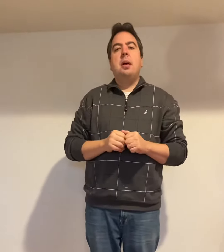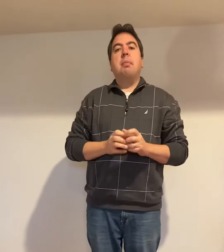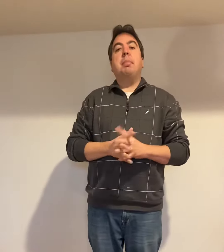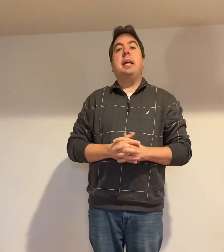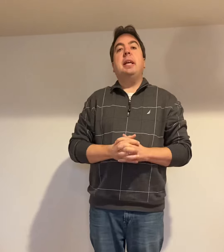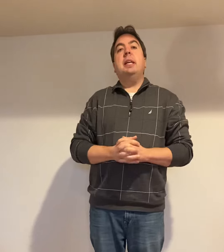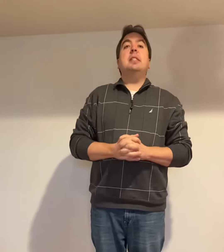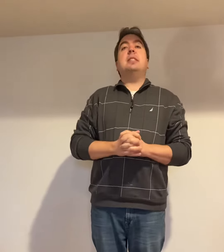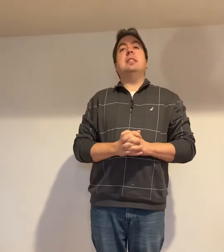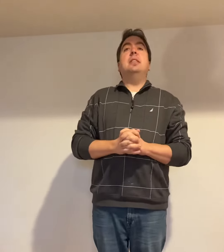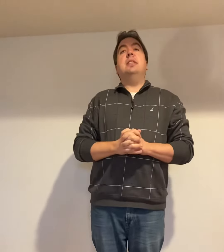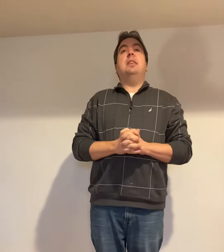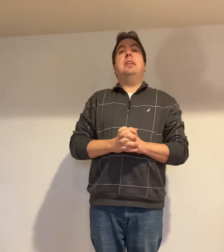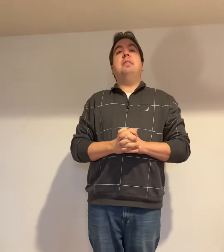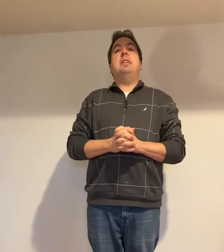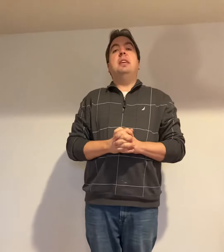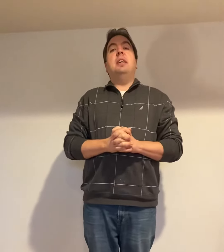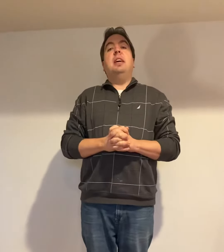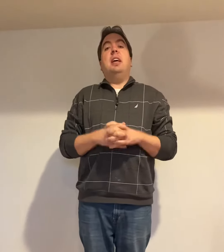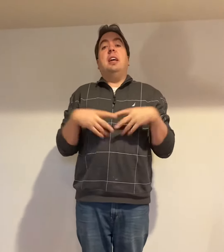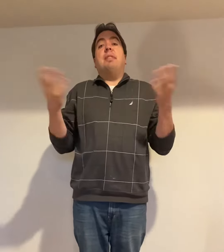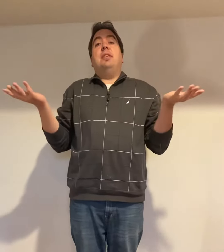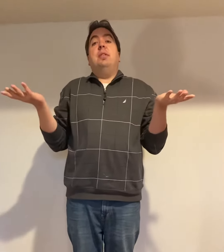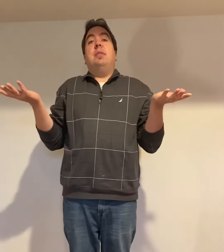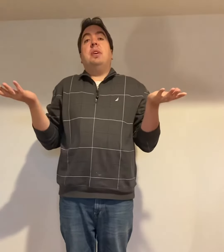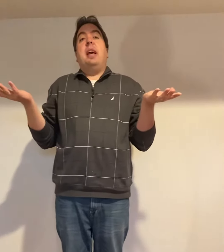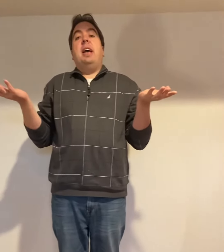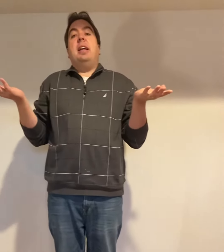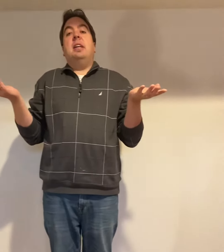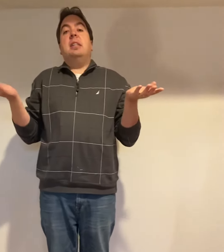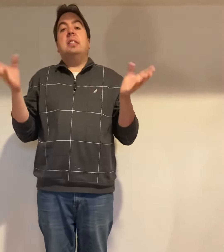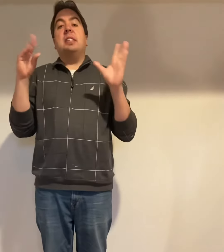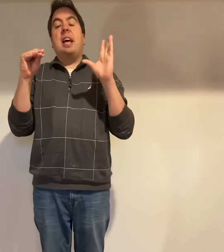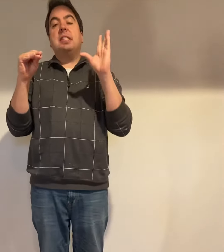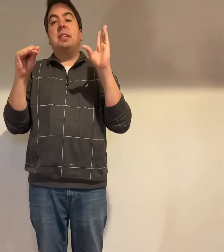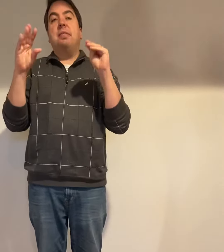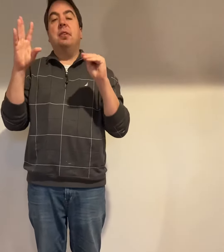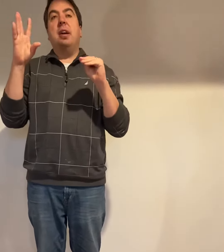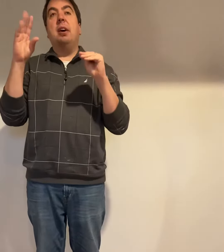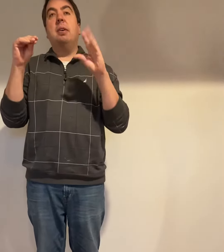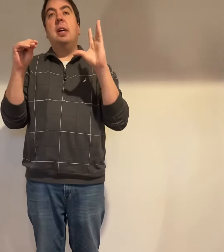Be assertive. If you don't get it. If you don't ask for help.